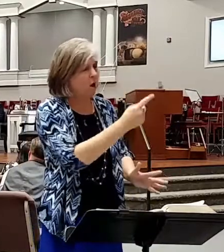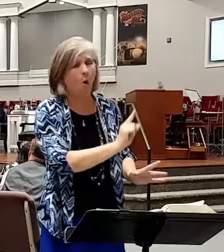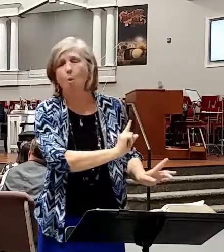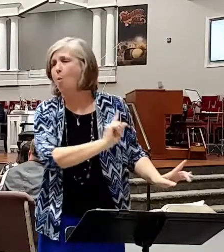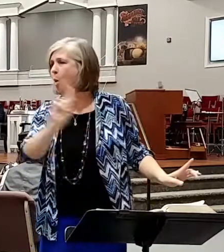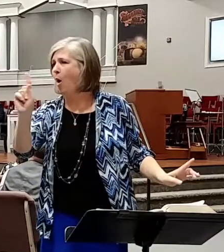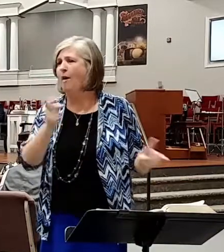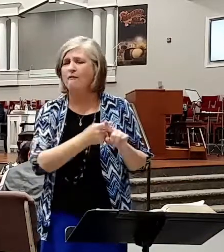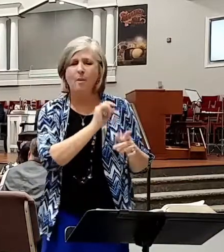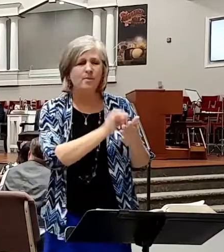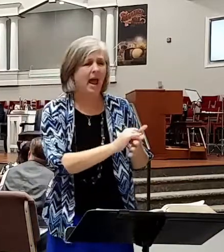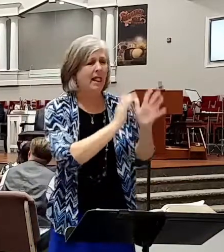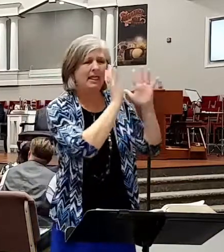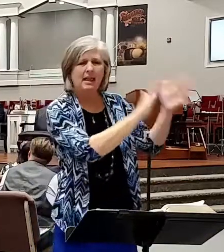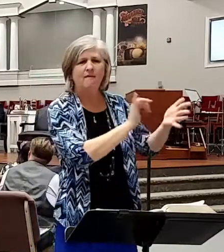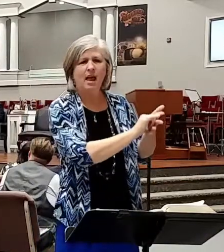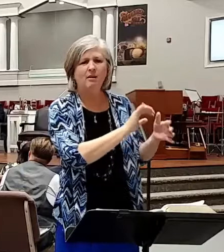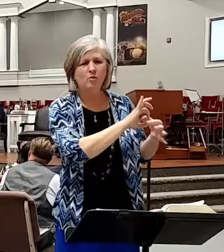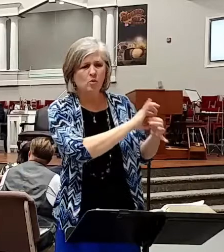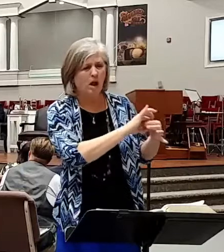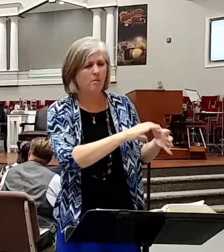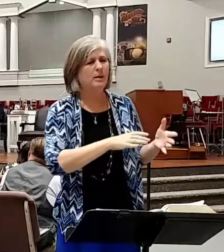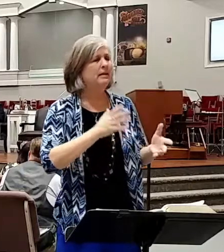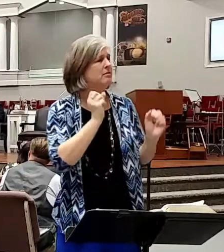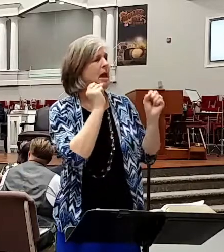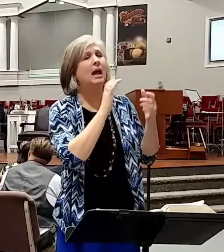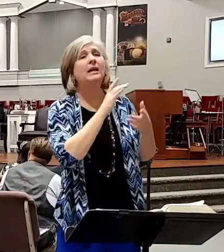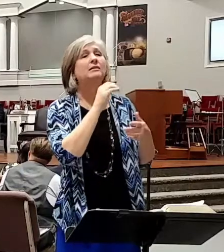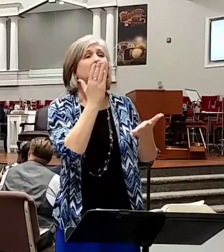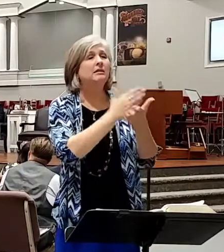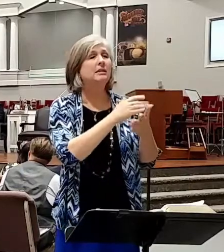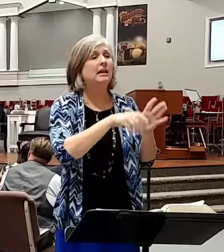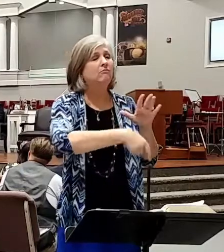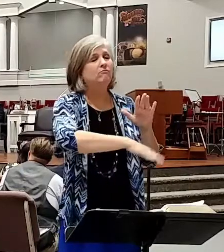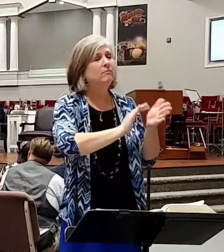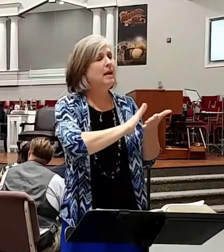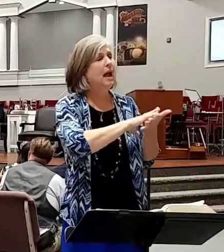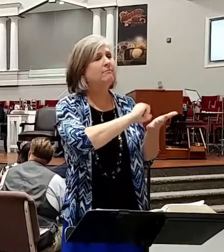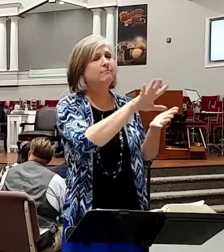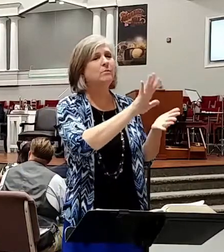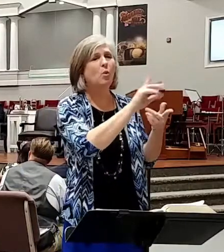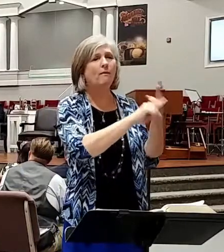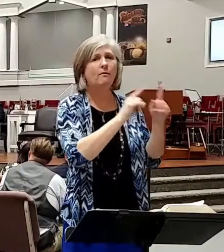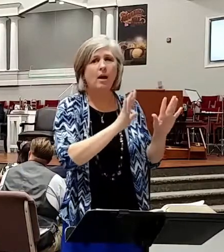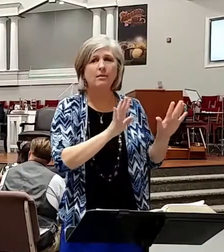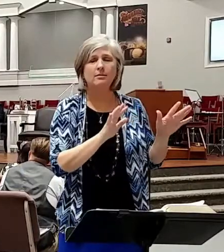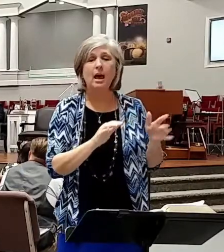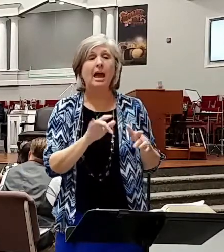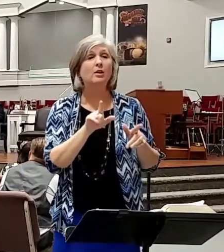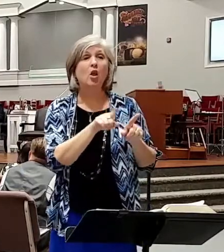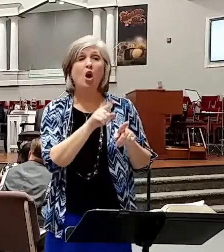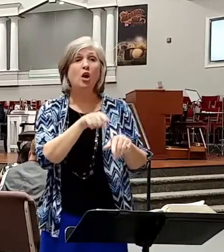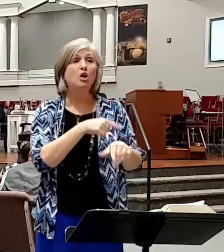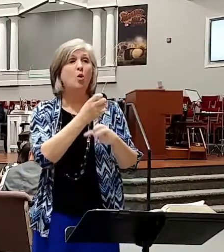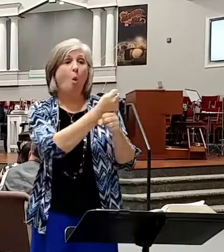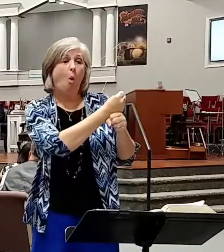leave the relationship get rid of those friends because listen to me as long as you hang on to those things in verse 1